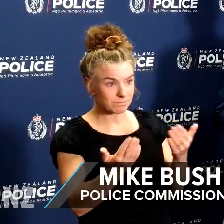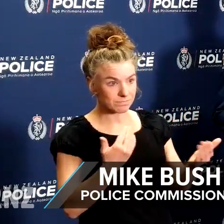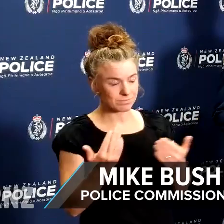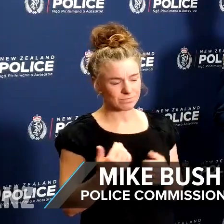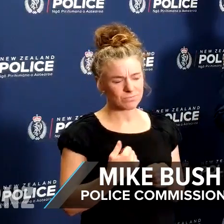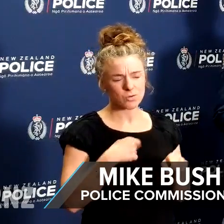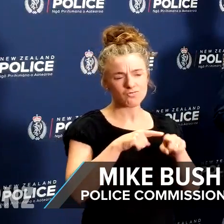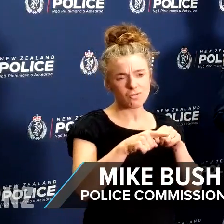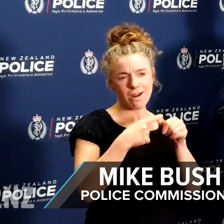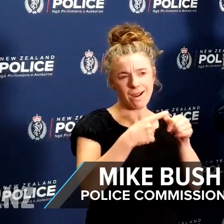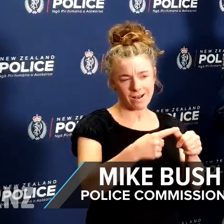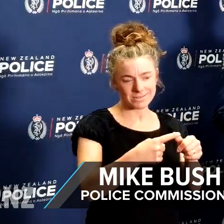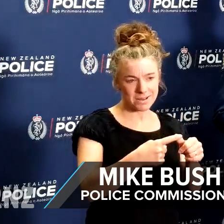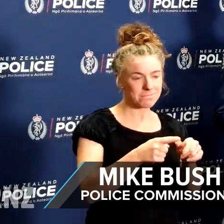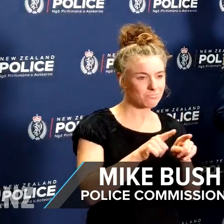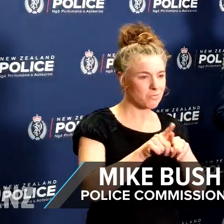will do my best to answer.